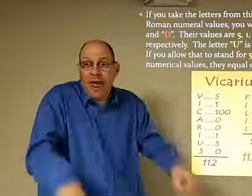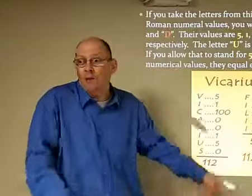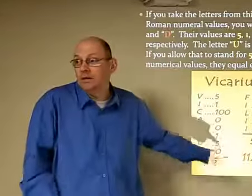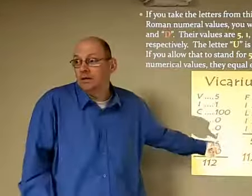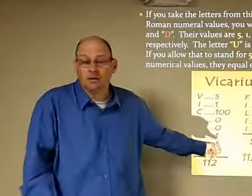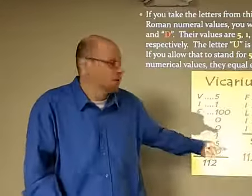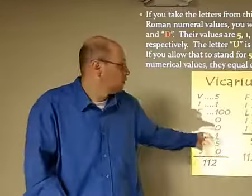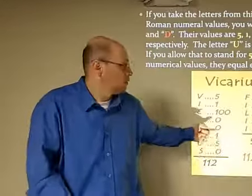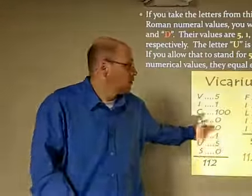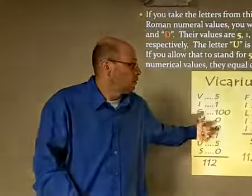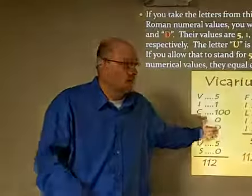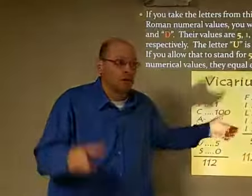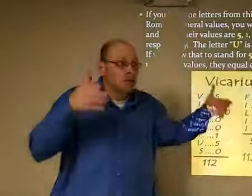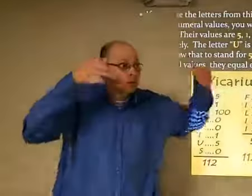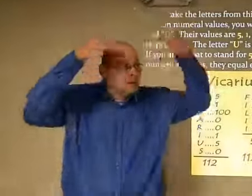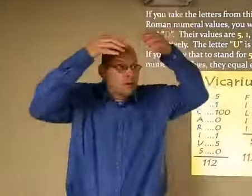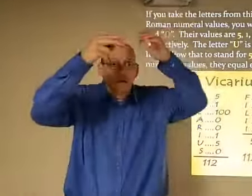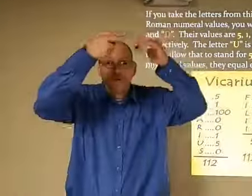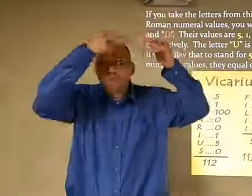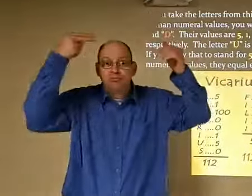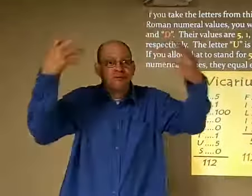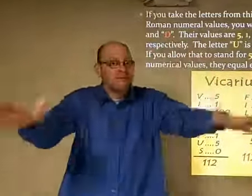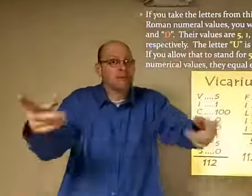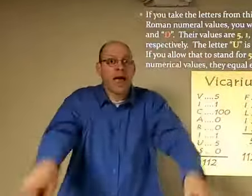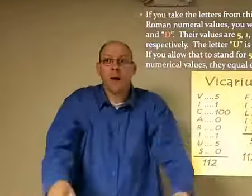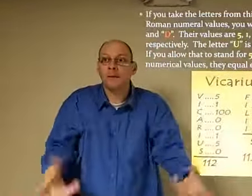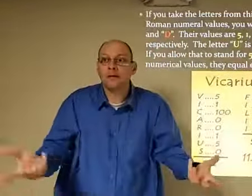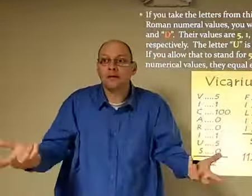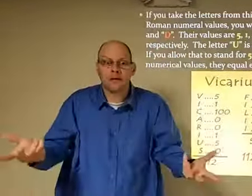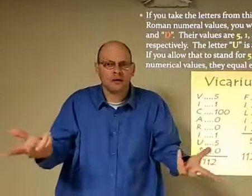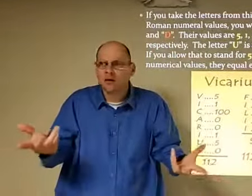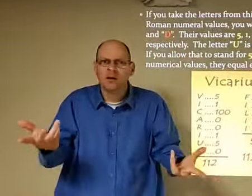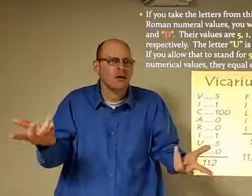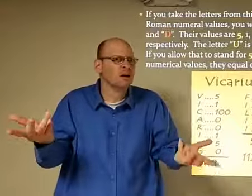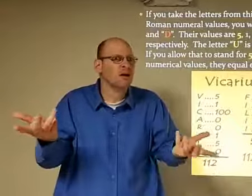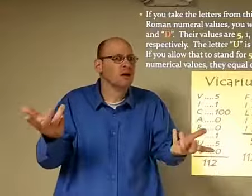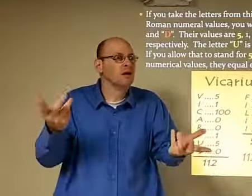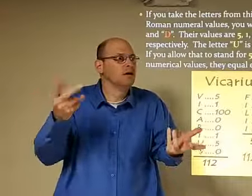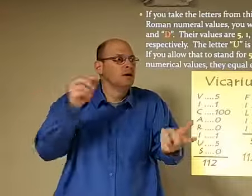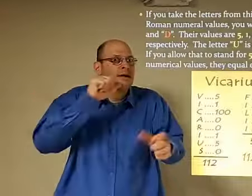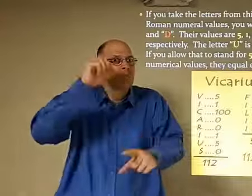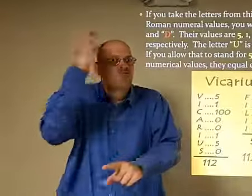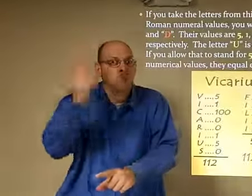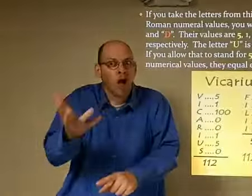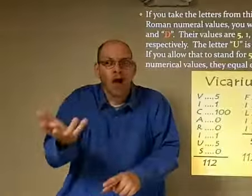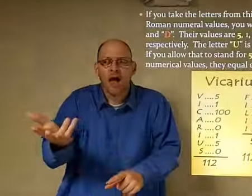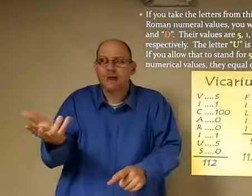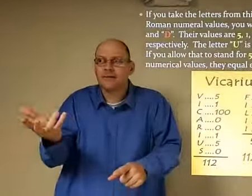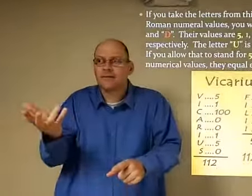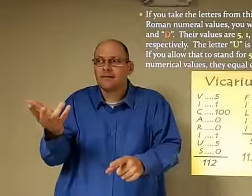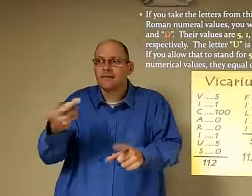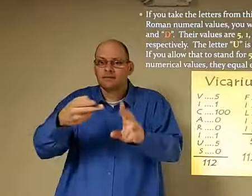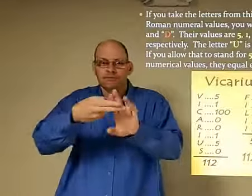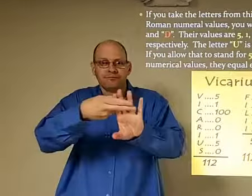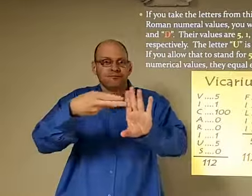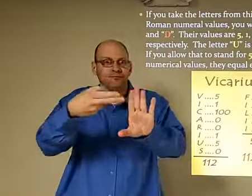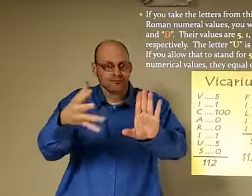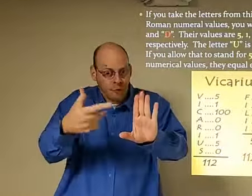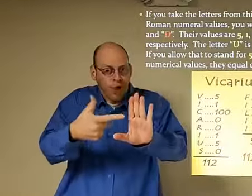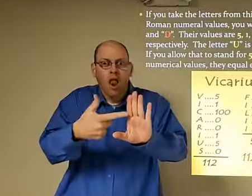we don't know this has taken place it's this wording is already on the pope's crown the popple